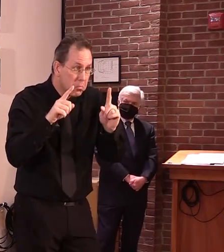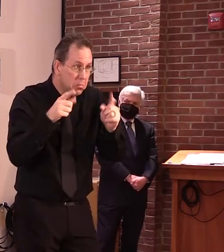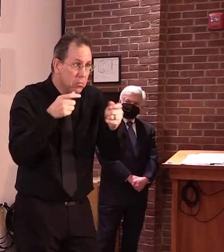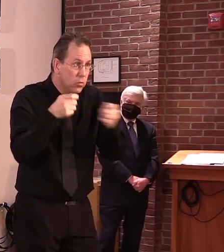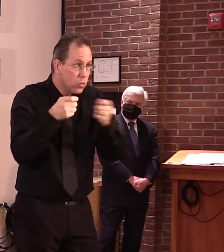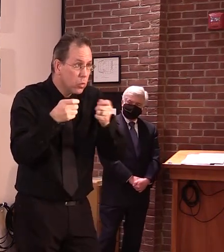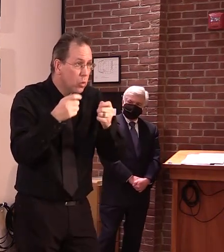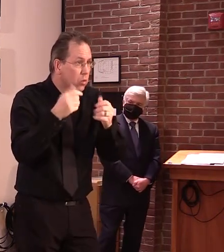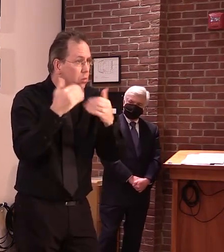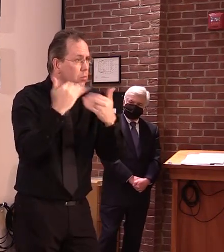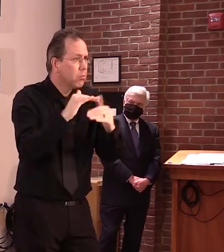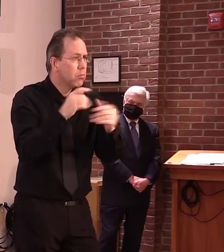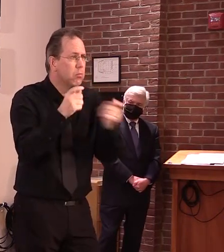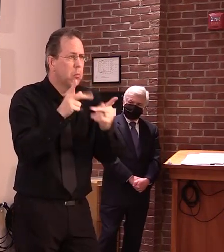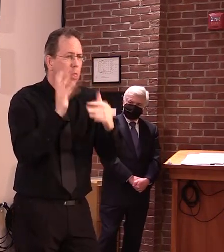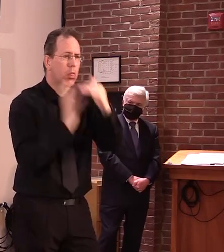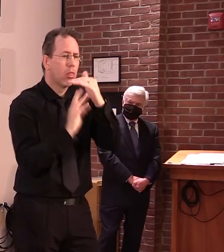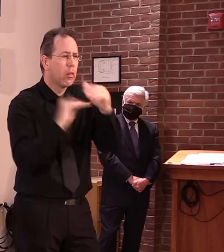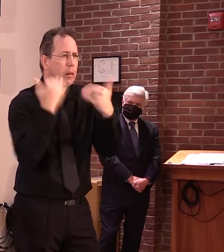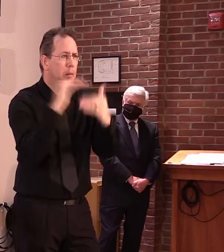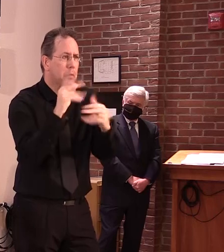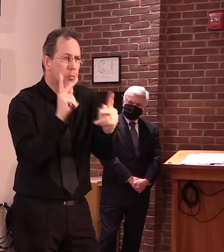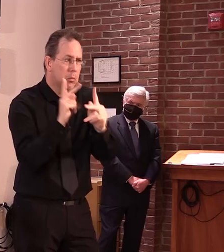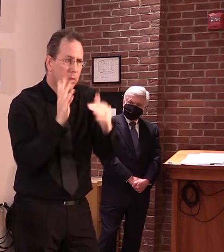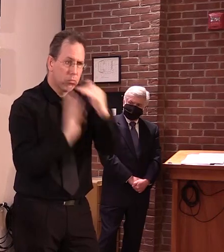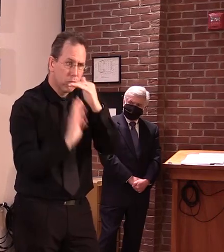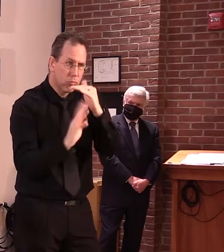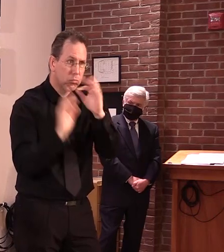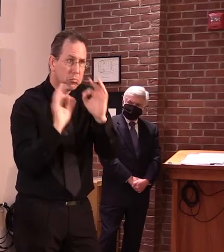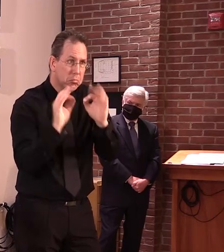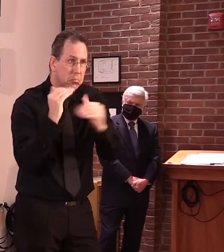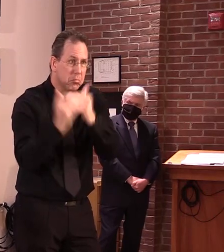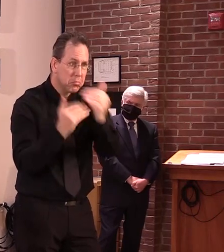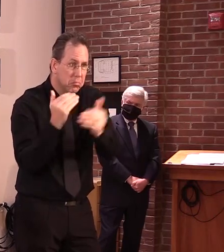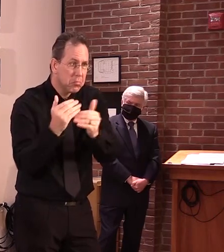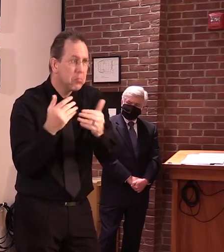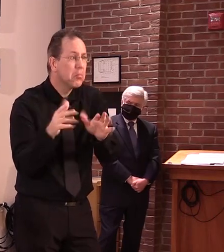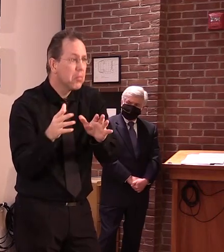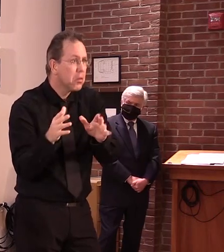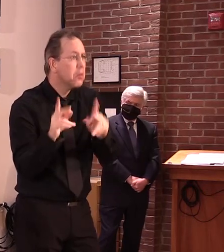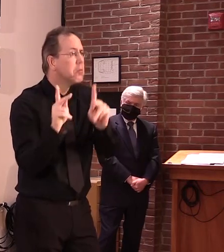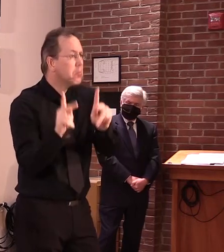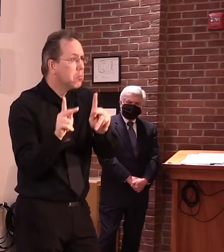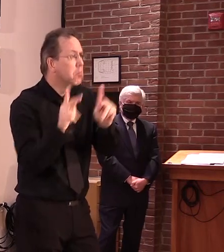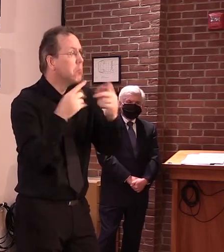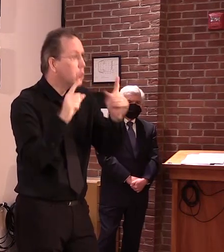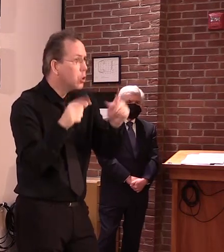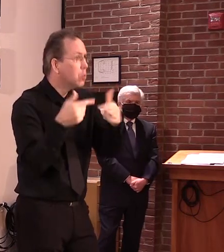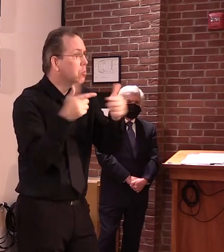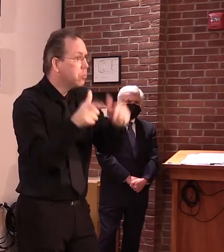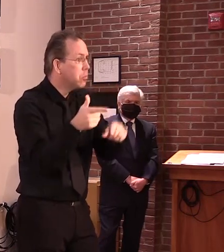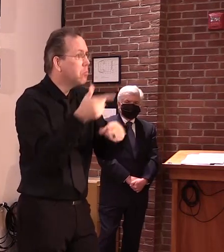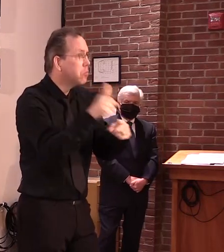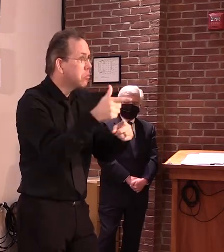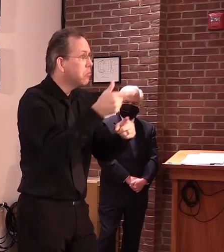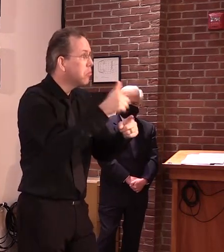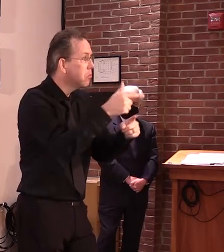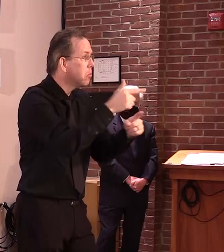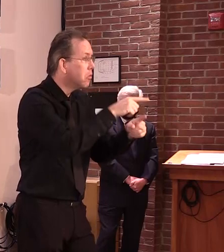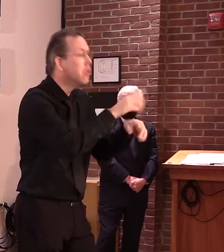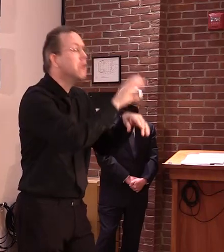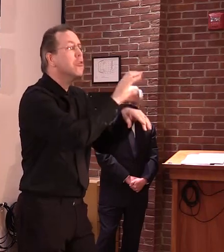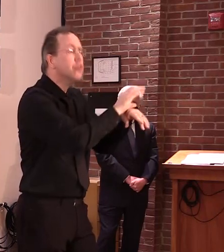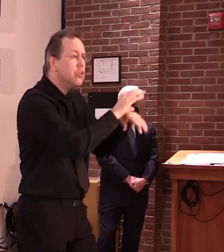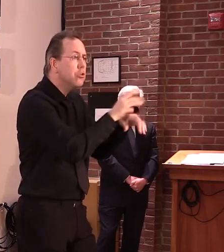of whatever the occupancy is. I can't think you can expect that we'll be we'll be doing that with other areas as well. Social